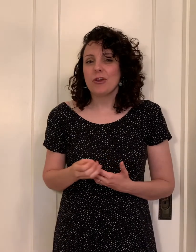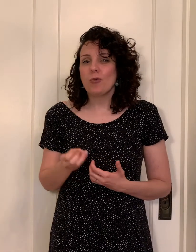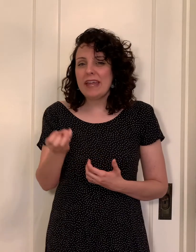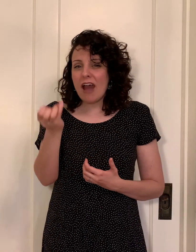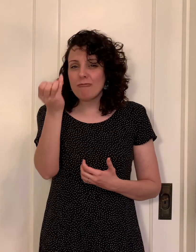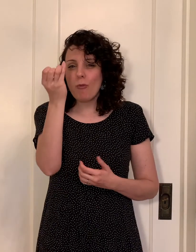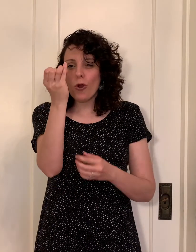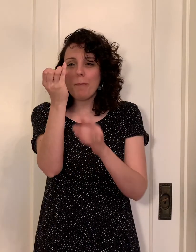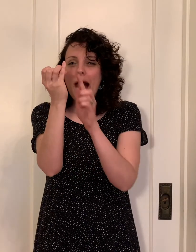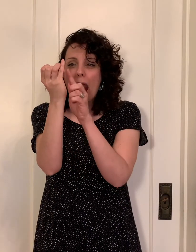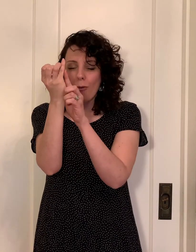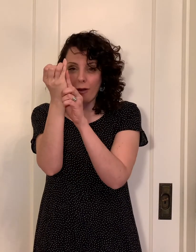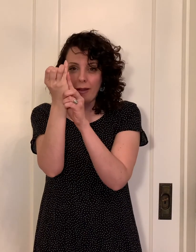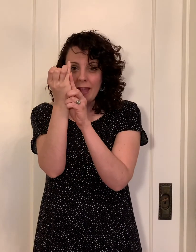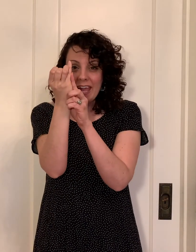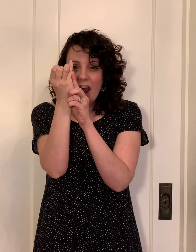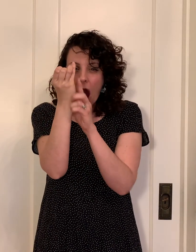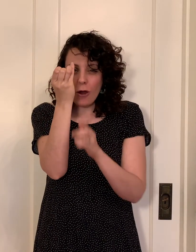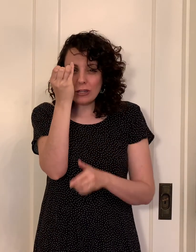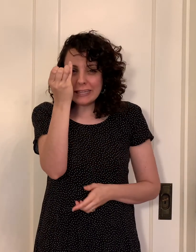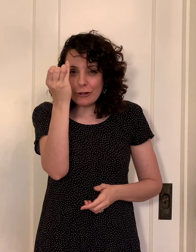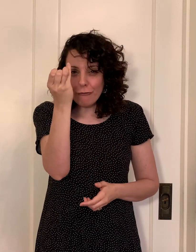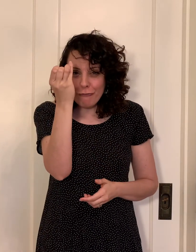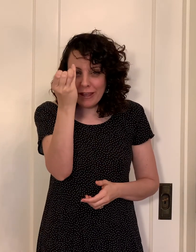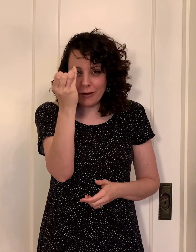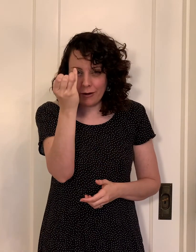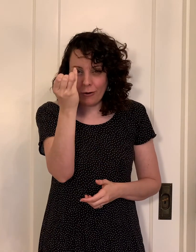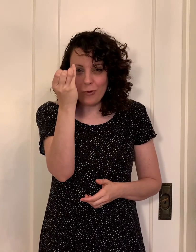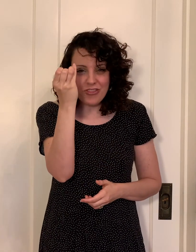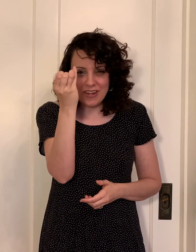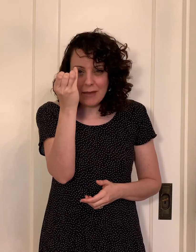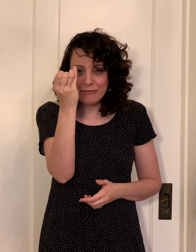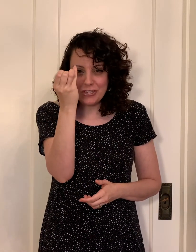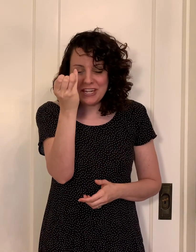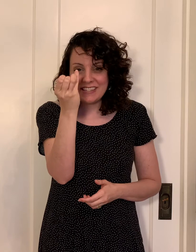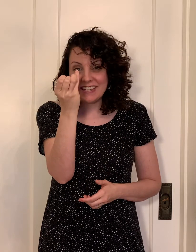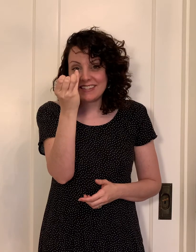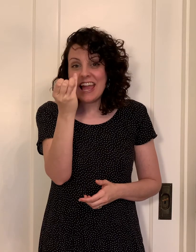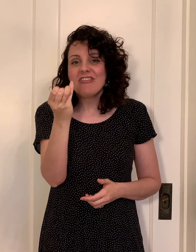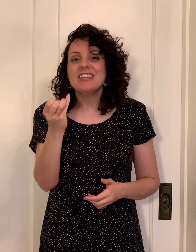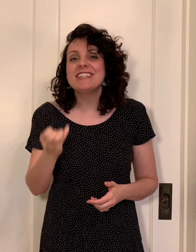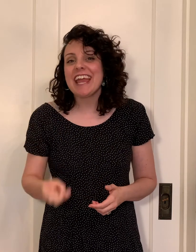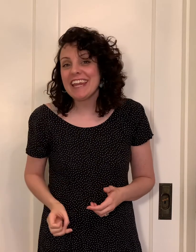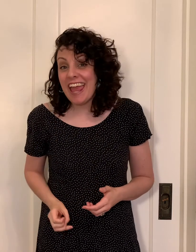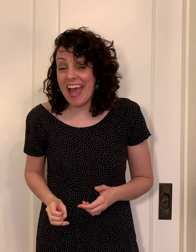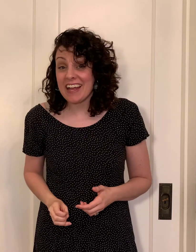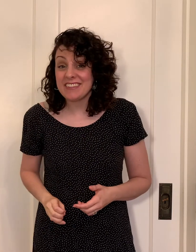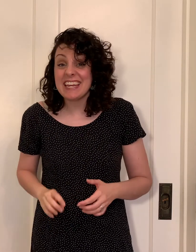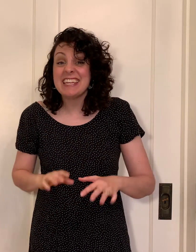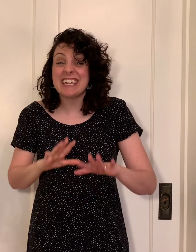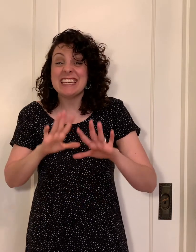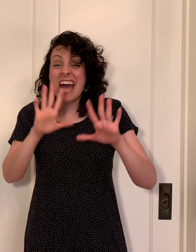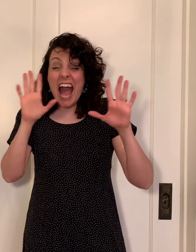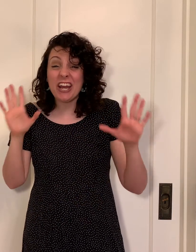we have more power in our little finger with the name of jesus than satan has in his entire